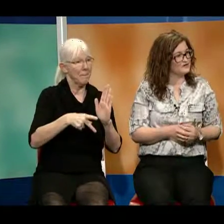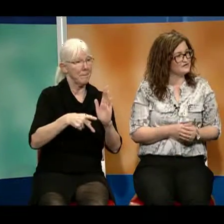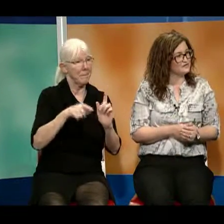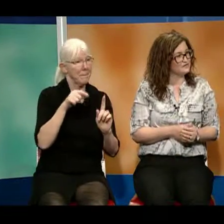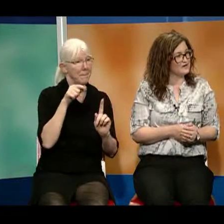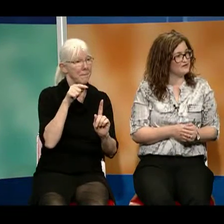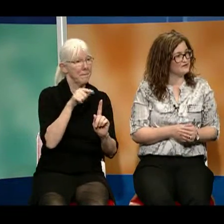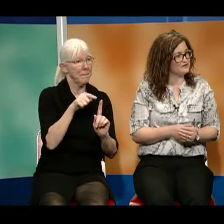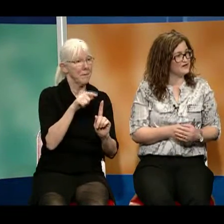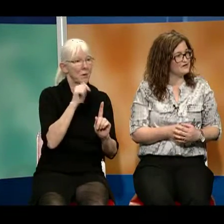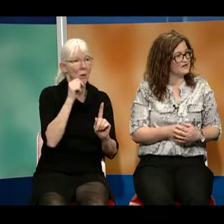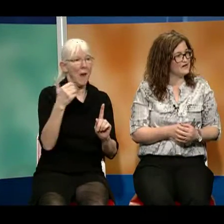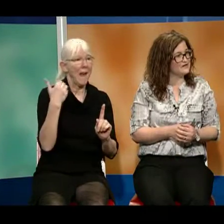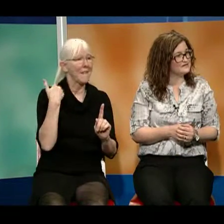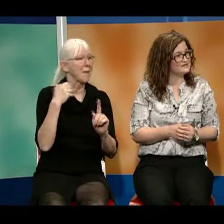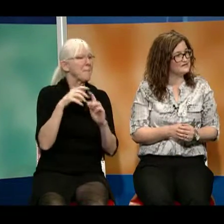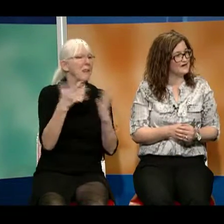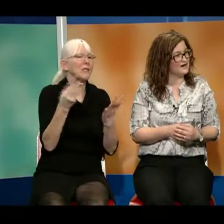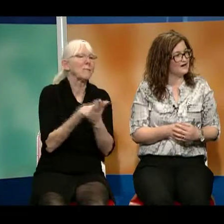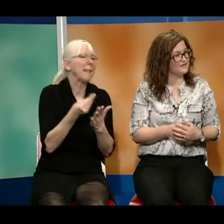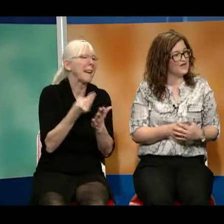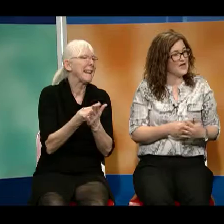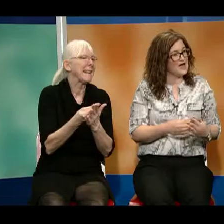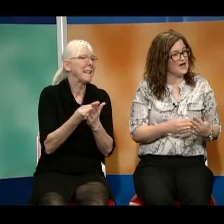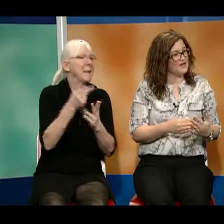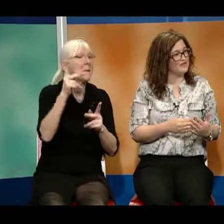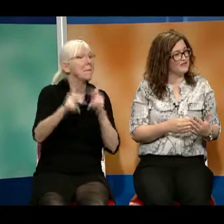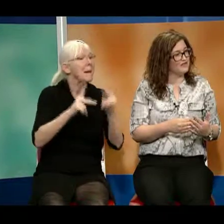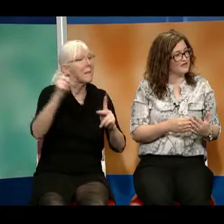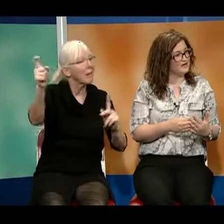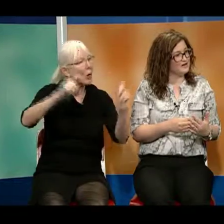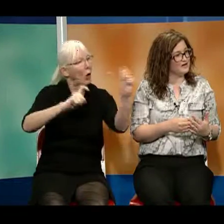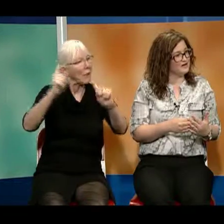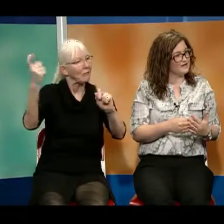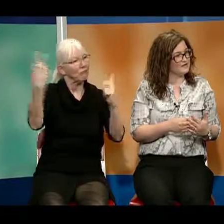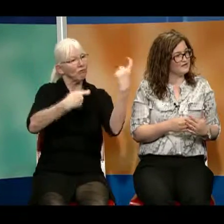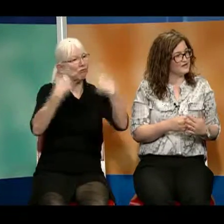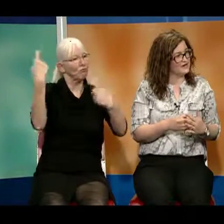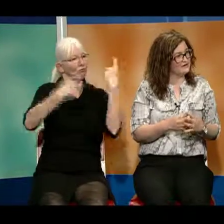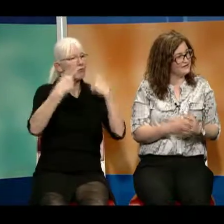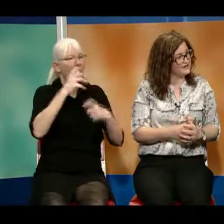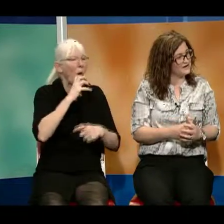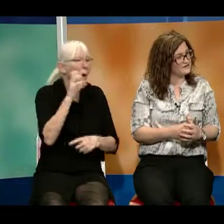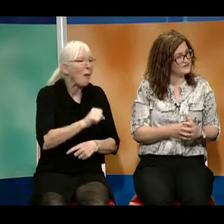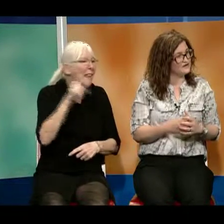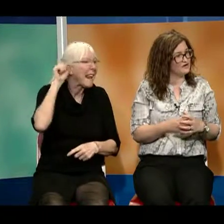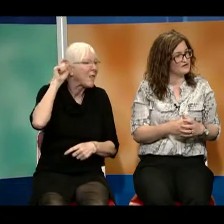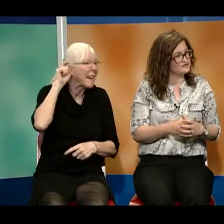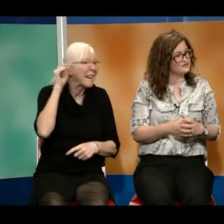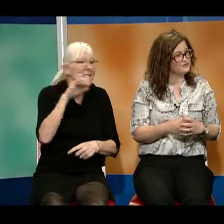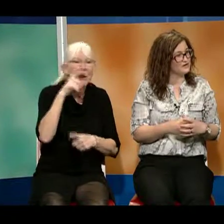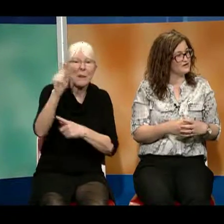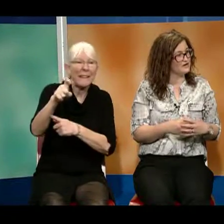to donate old hearing aids. And the hearing aid fittings are also run